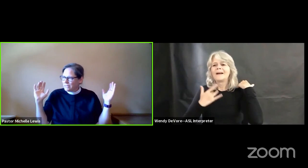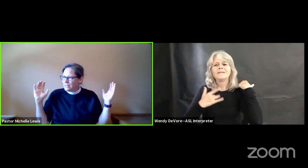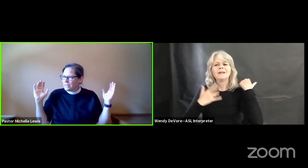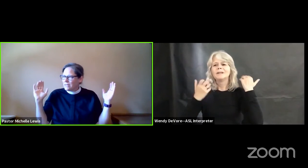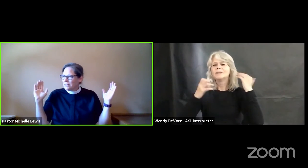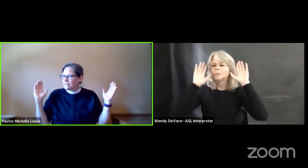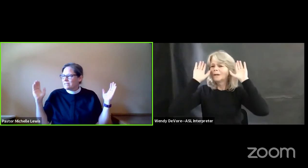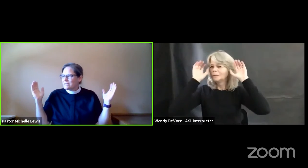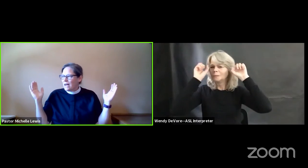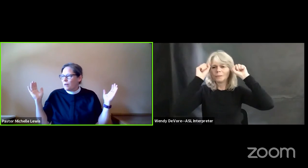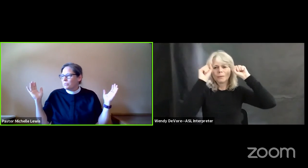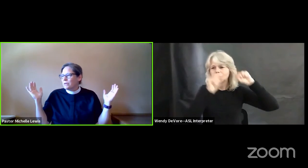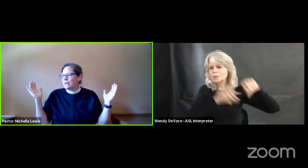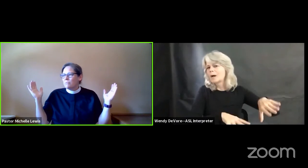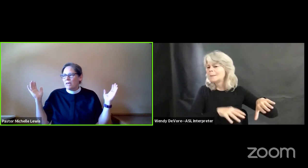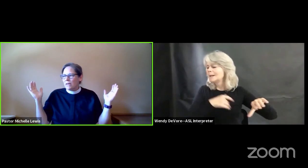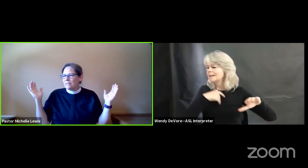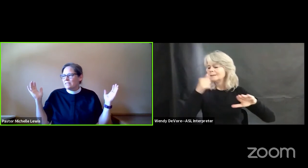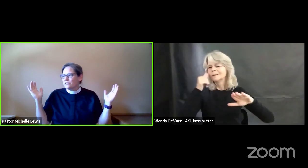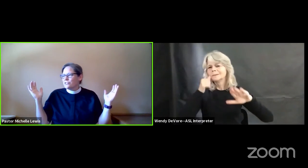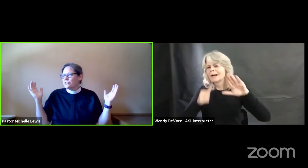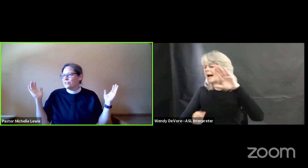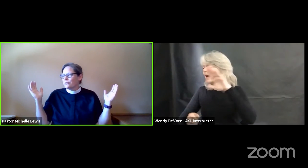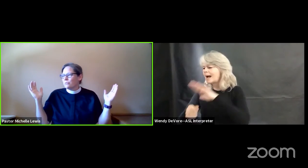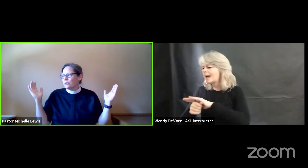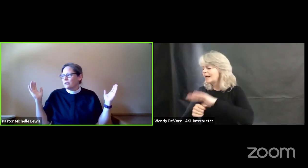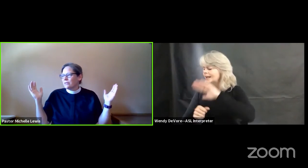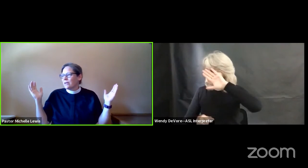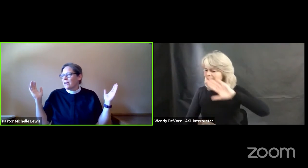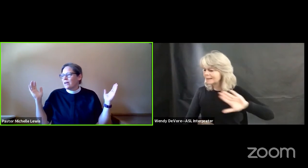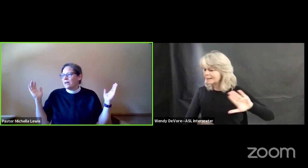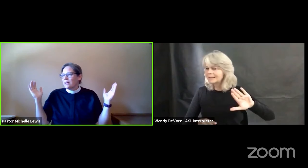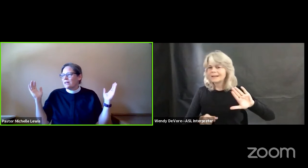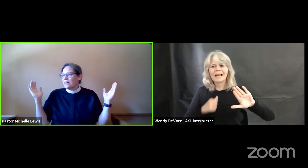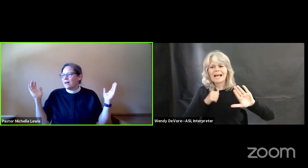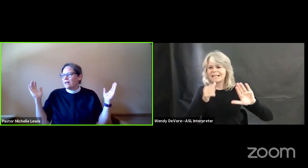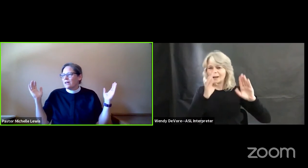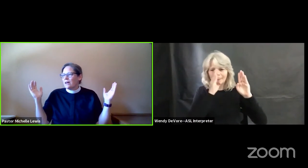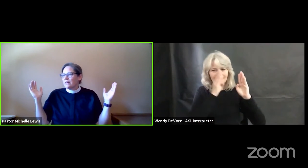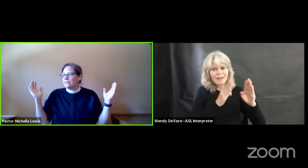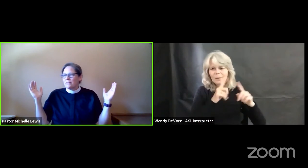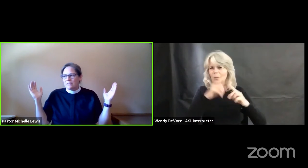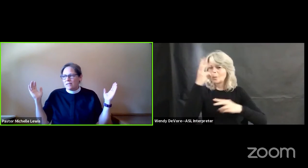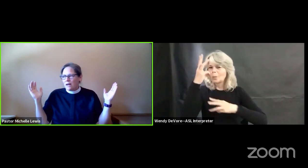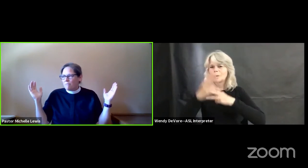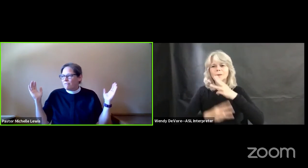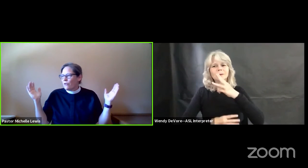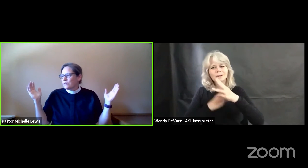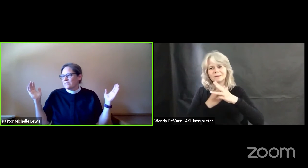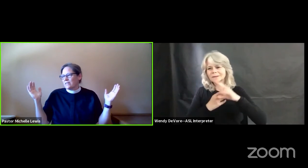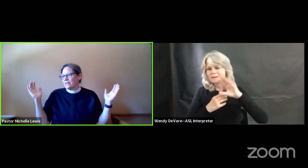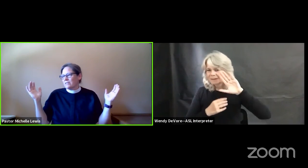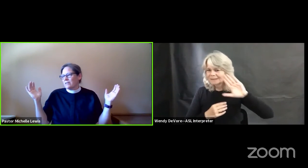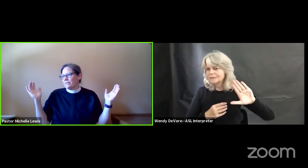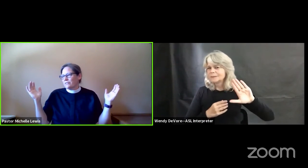To stop paying attention to your world, to stop focusing on others.